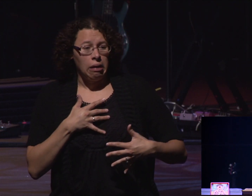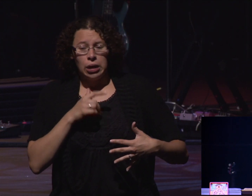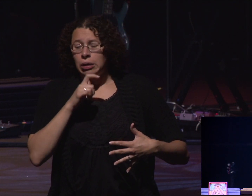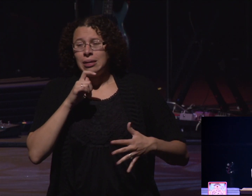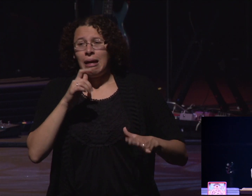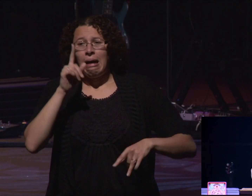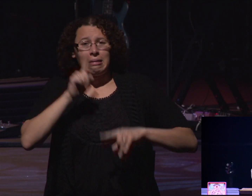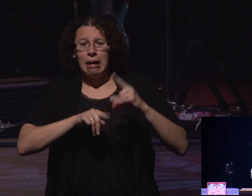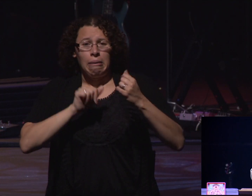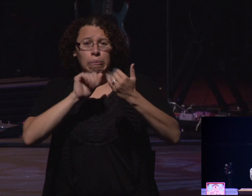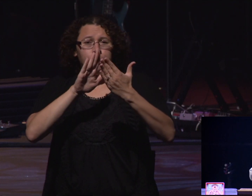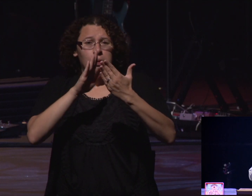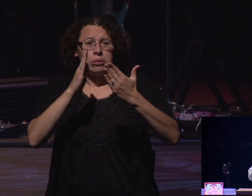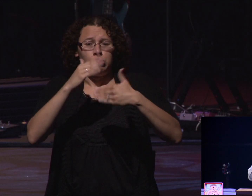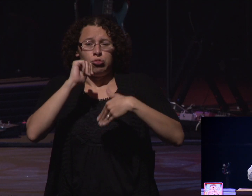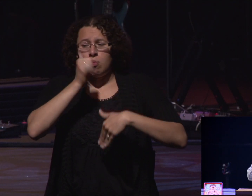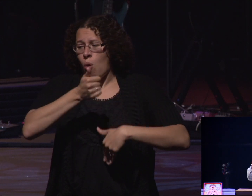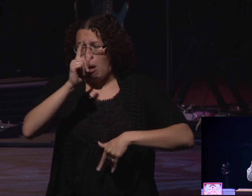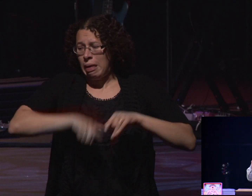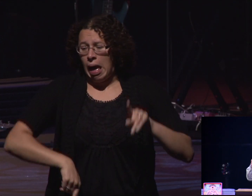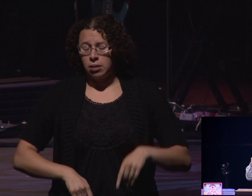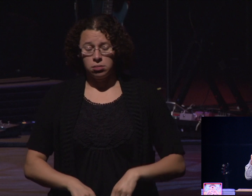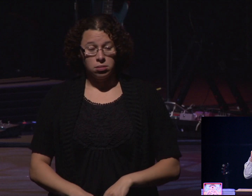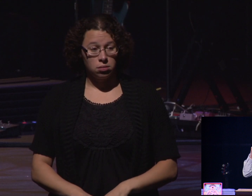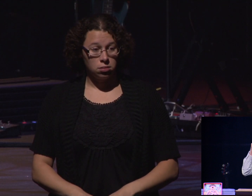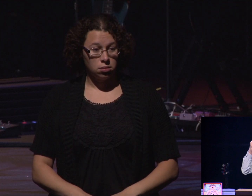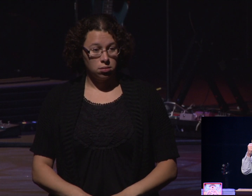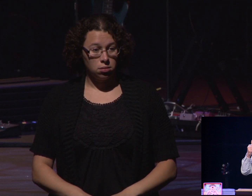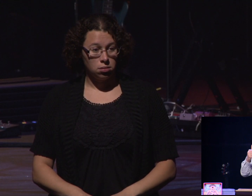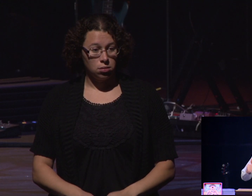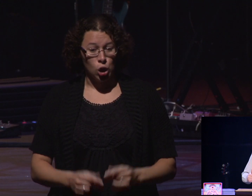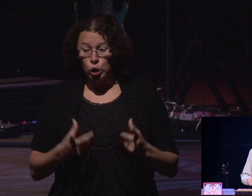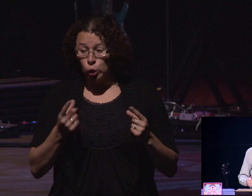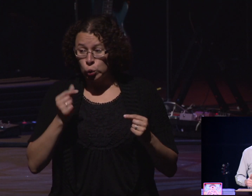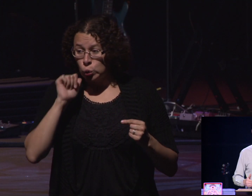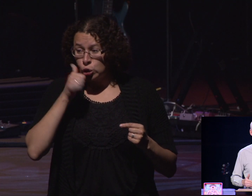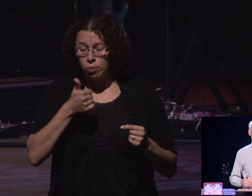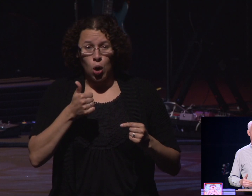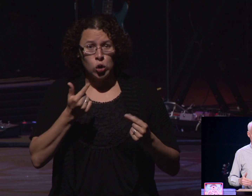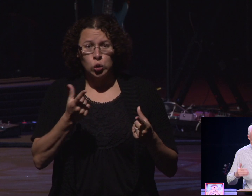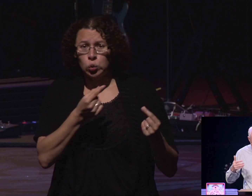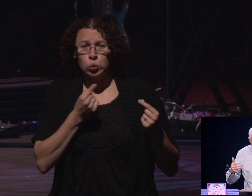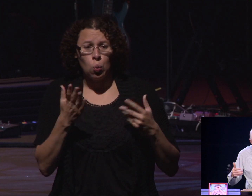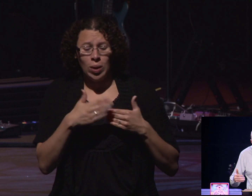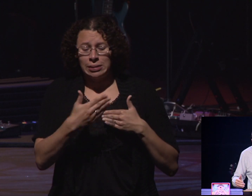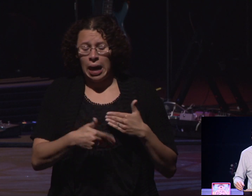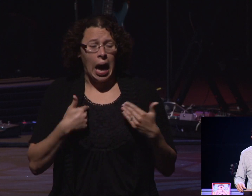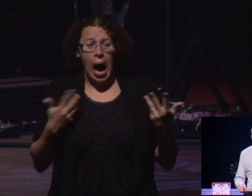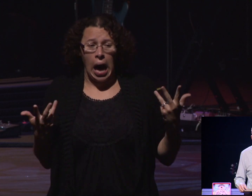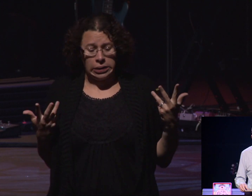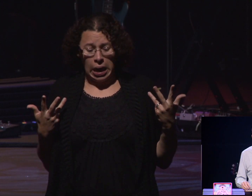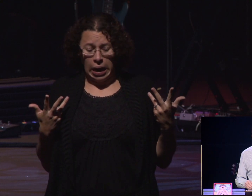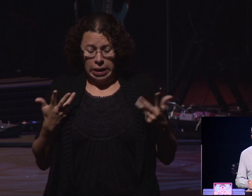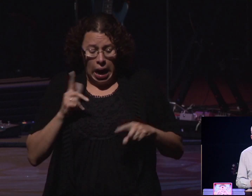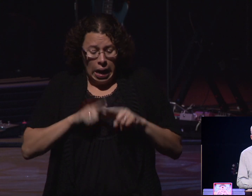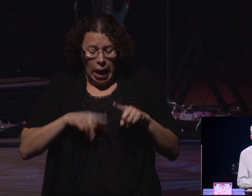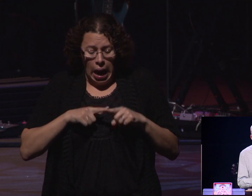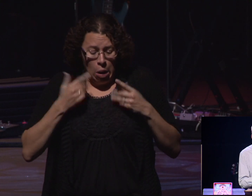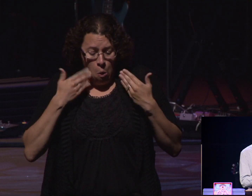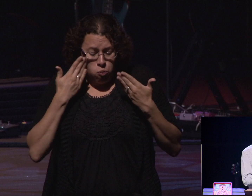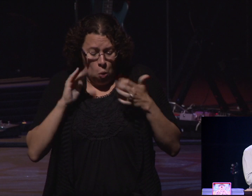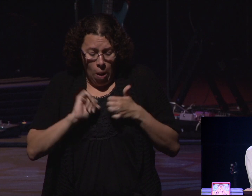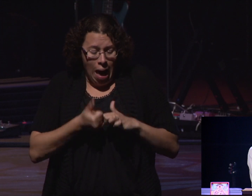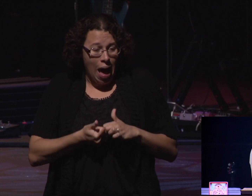ahead of you. You ever get that place? He just goes, I don't know if I can do tomorrow. I don't know if I can do the next month ahead of me.